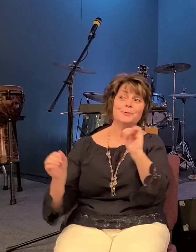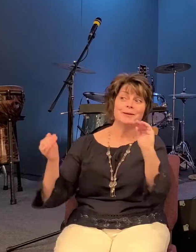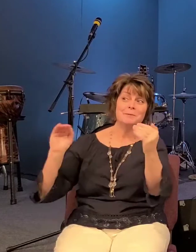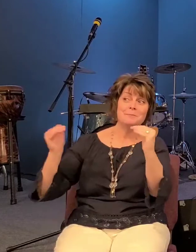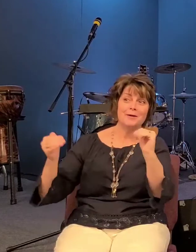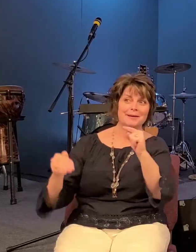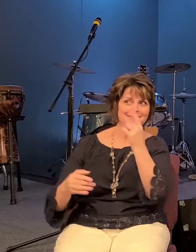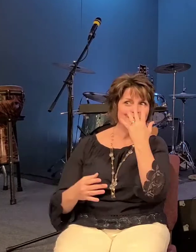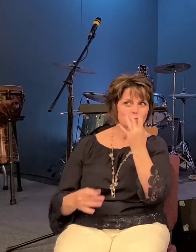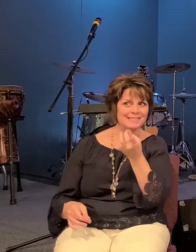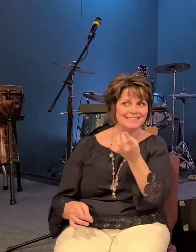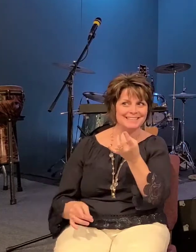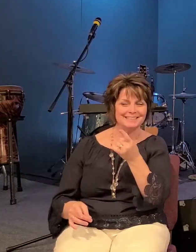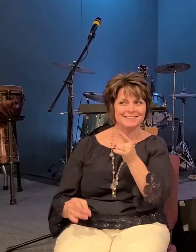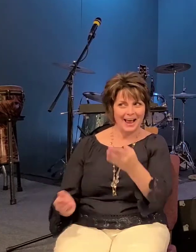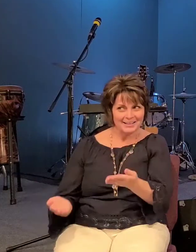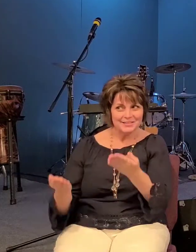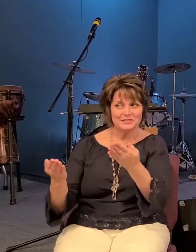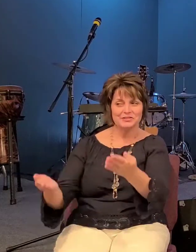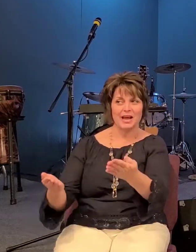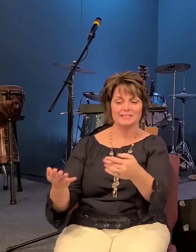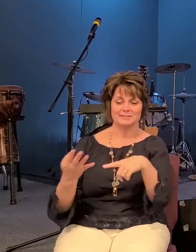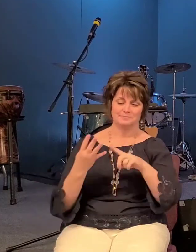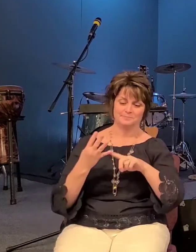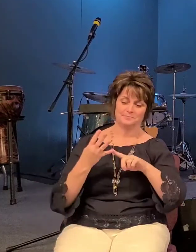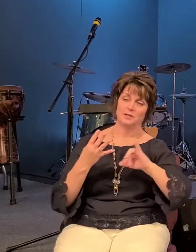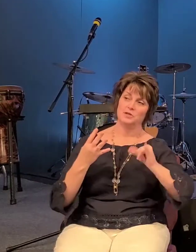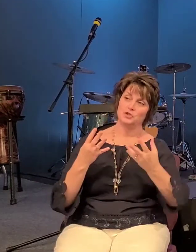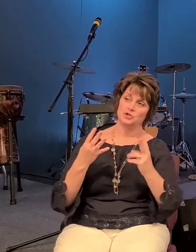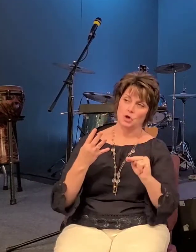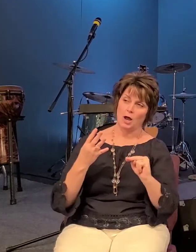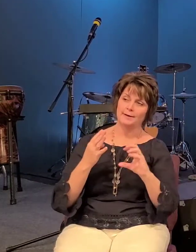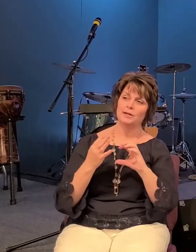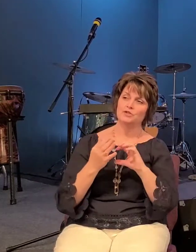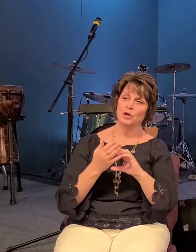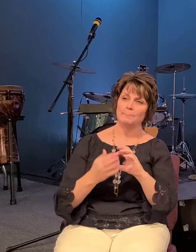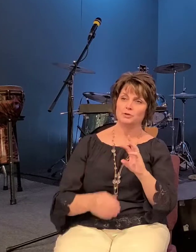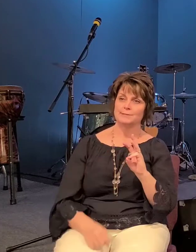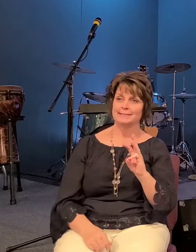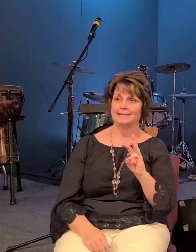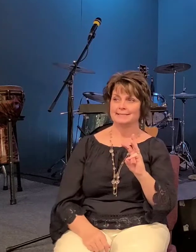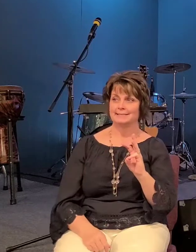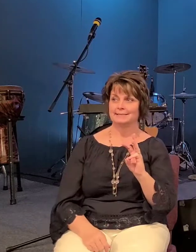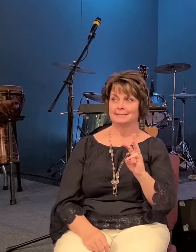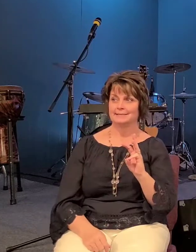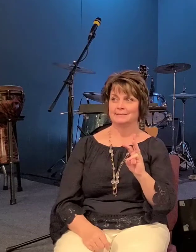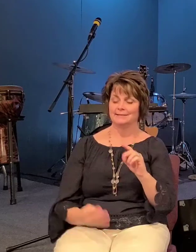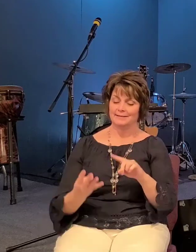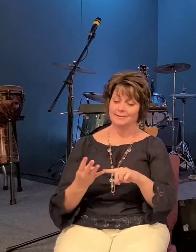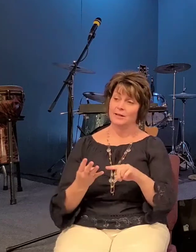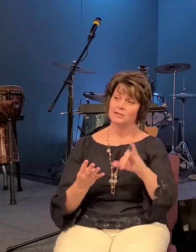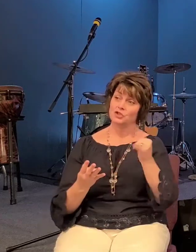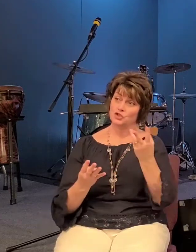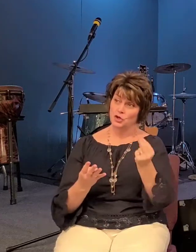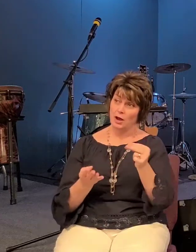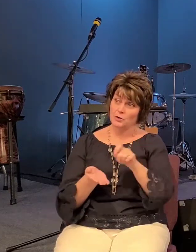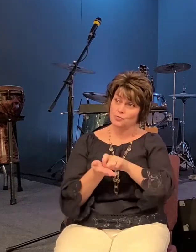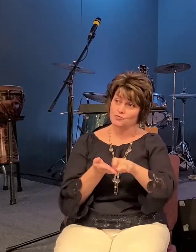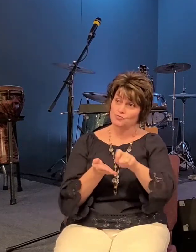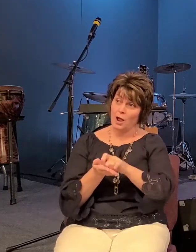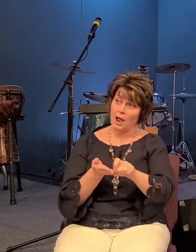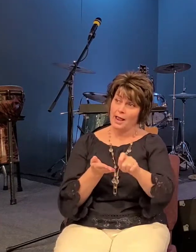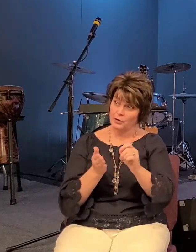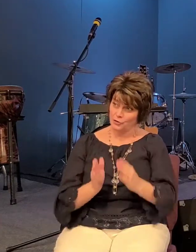do that i would suggest that you read john chapter 6 because john gives a little bit more detail